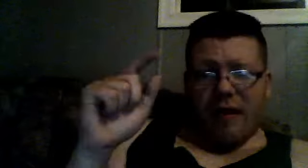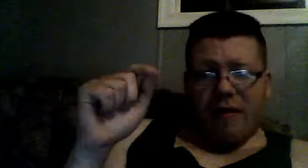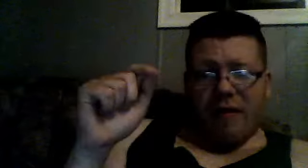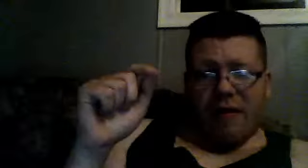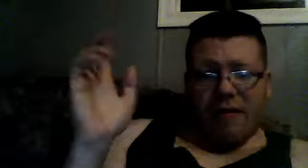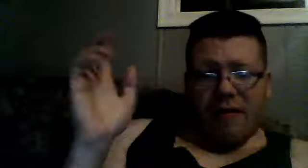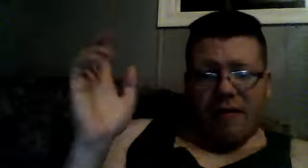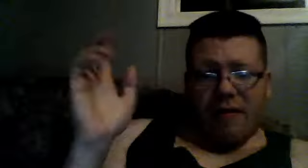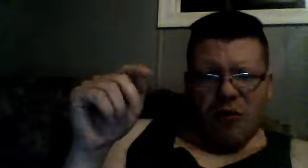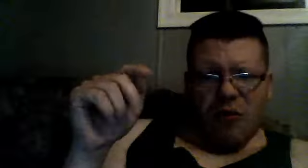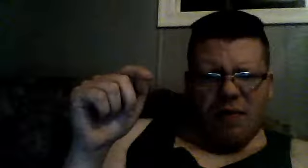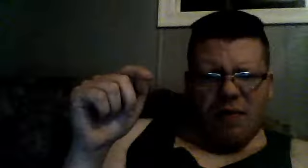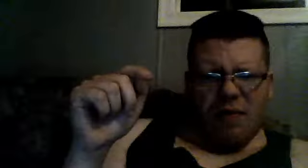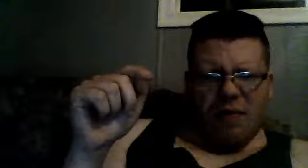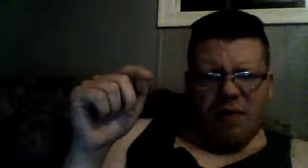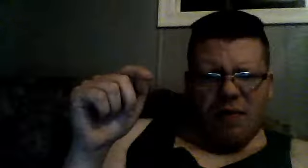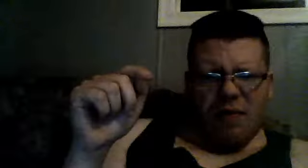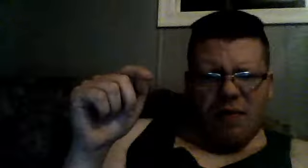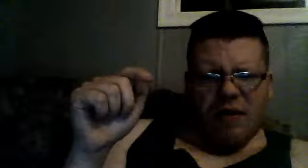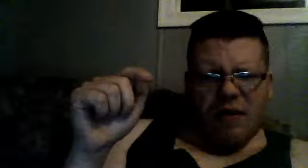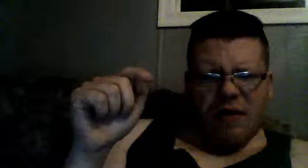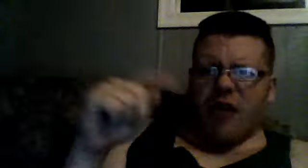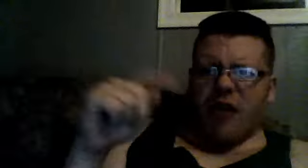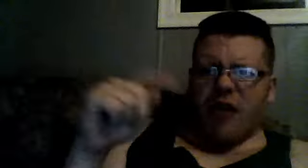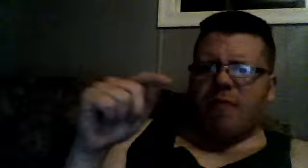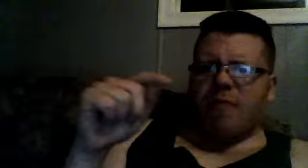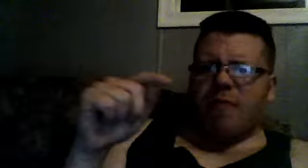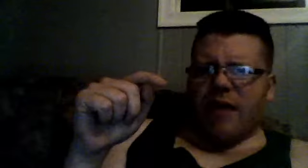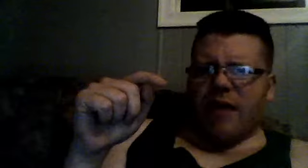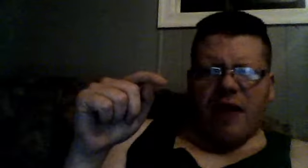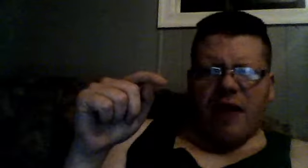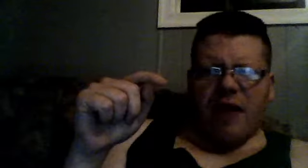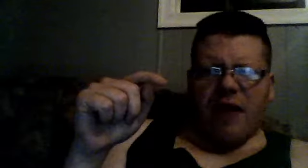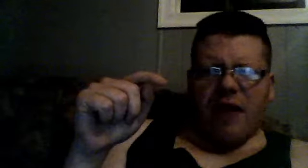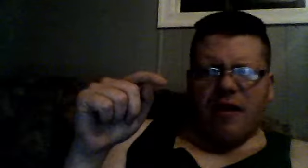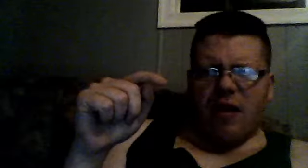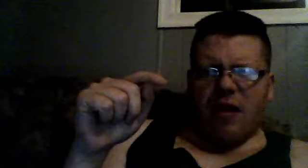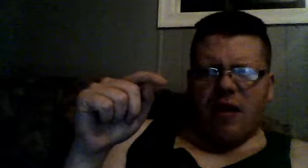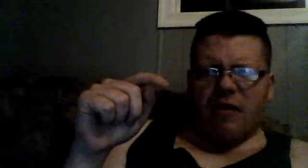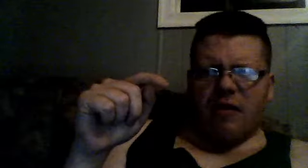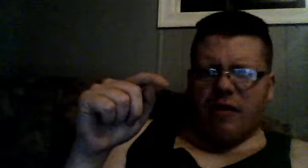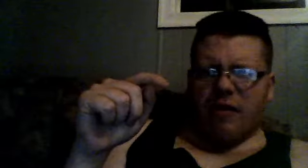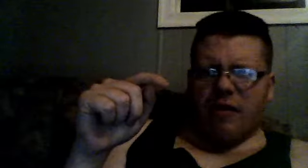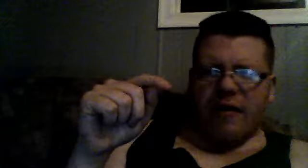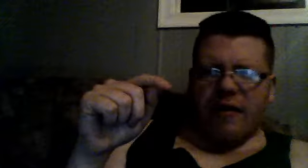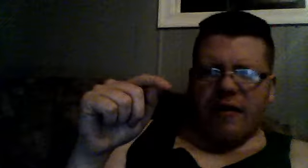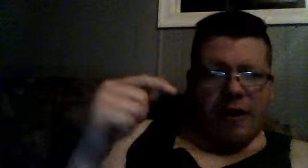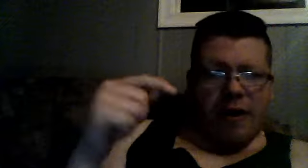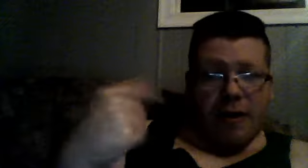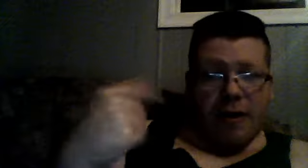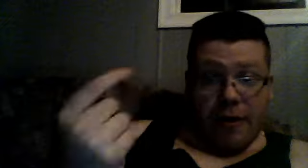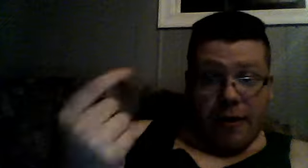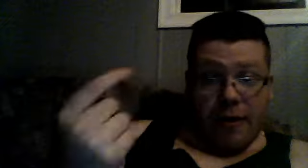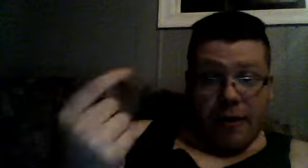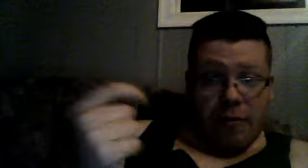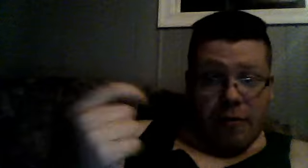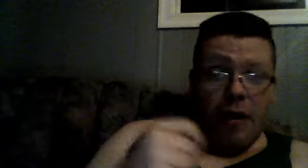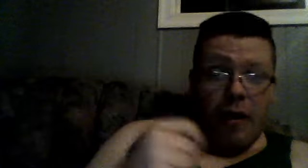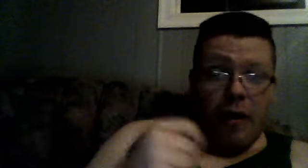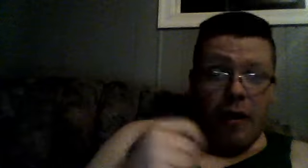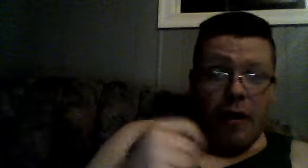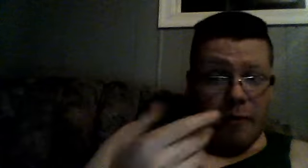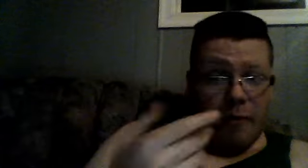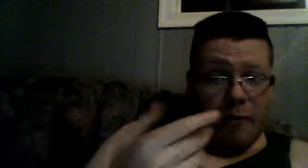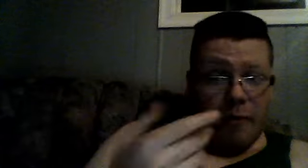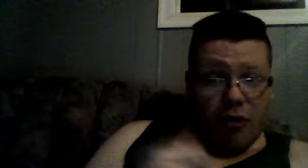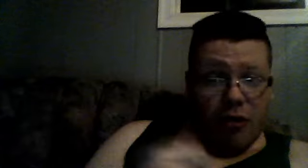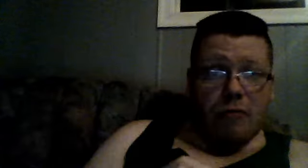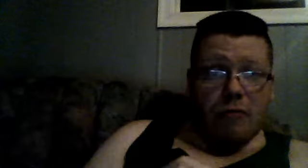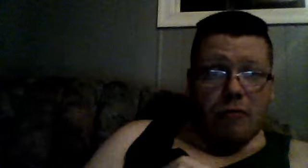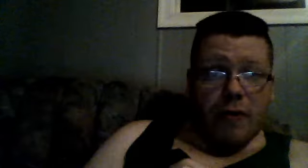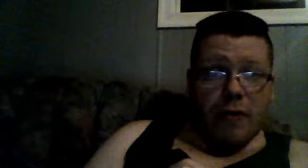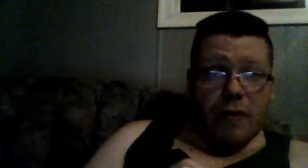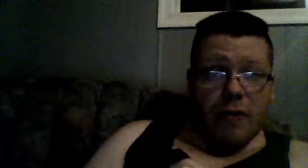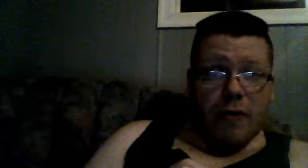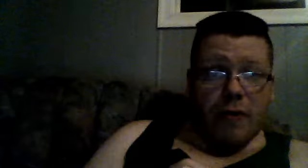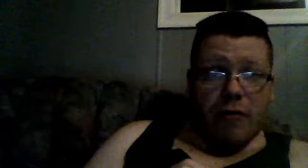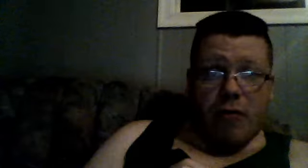sequel, actually, spin-off, that, actually, did not, spin, get not picked up, and it was M.A.S.H., and, also,